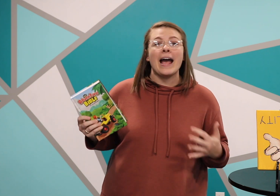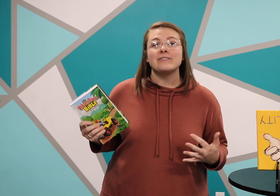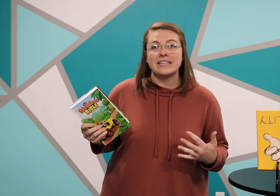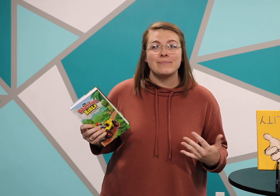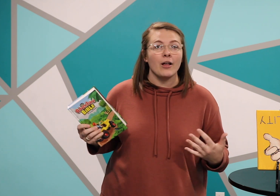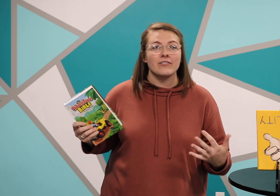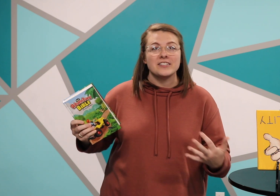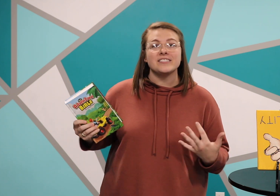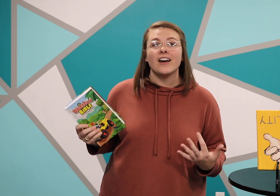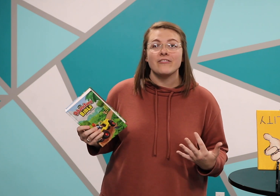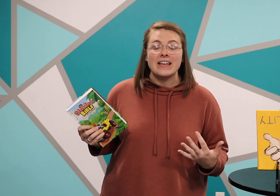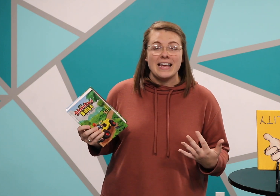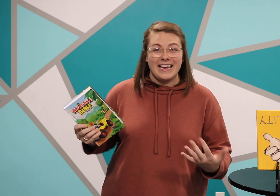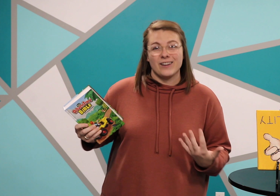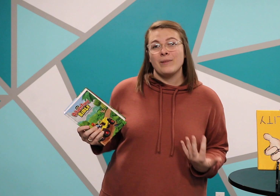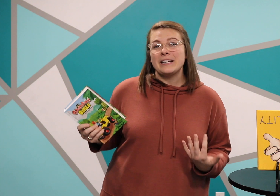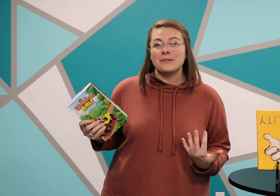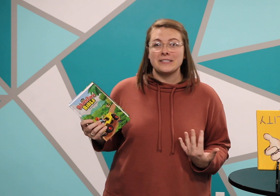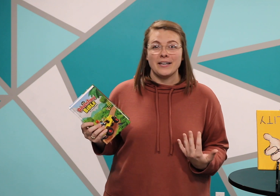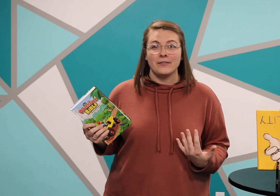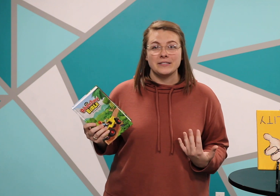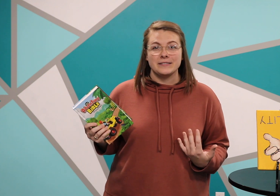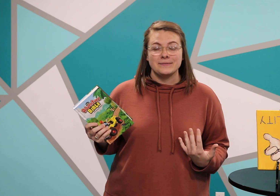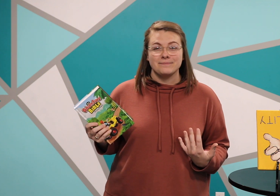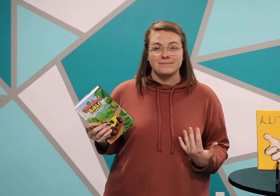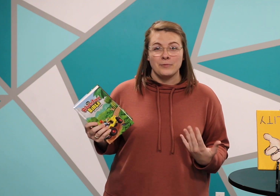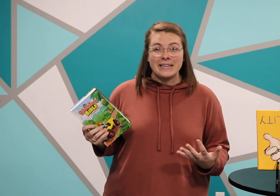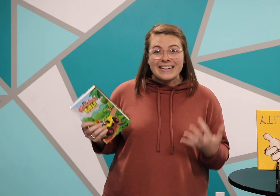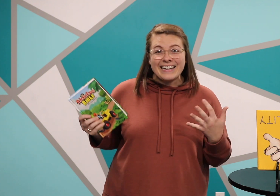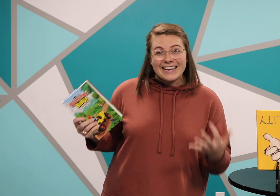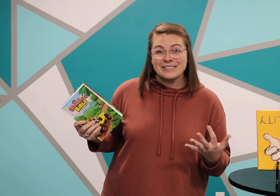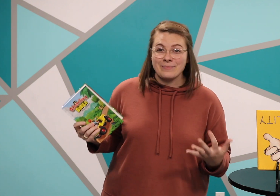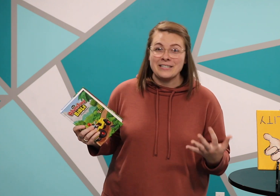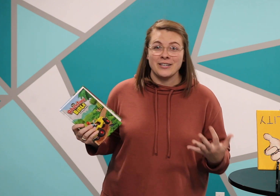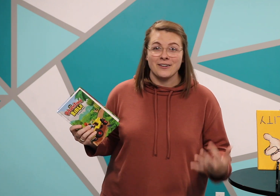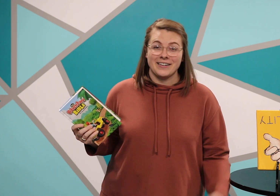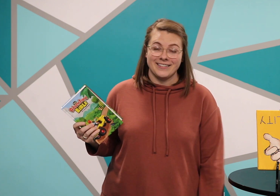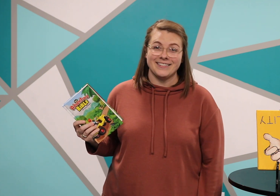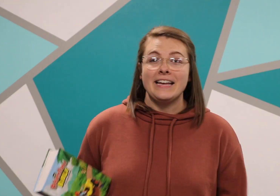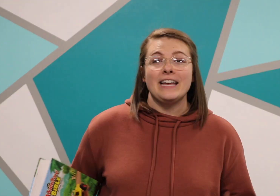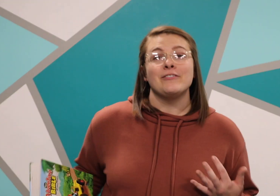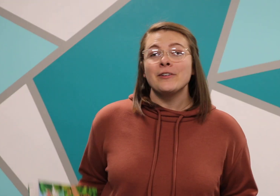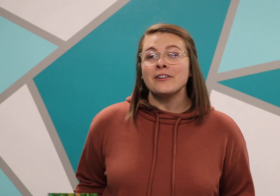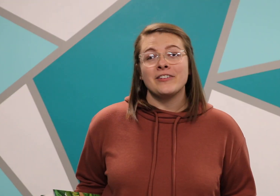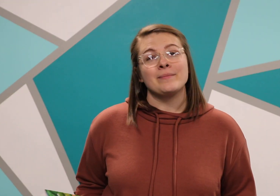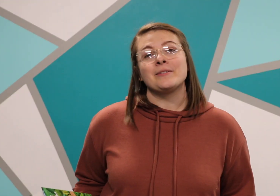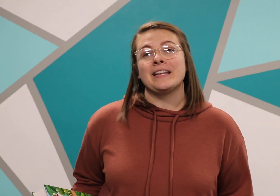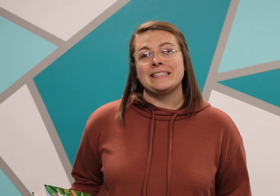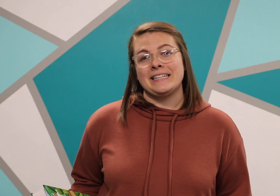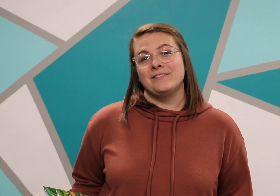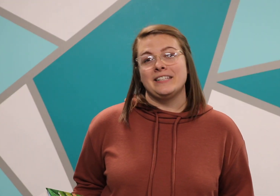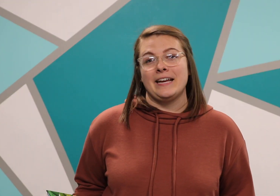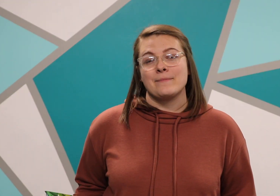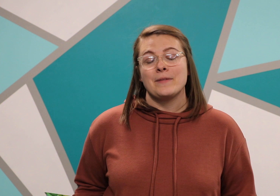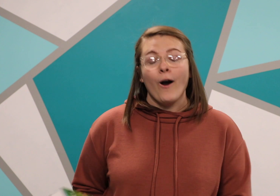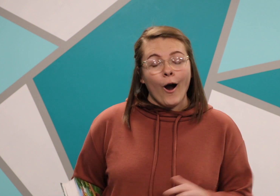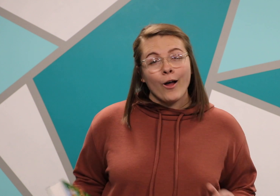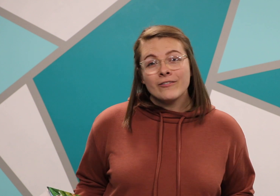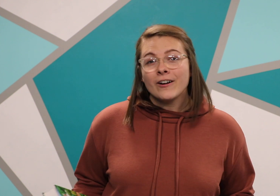have to keep all of our stuff and our money to ourselves. We get to be generous. If you and your family would like to give today, all of our